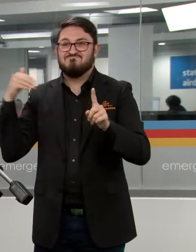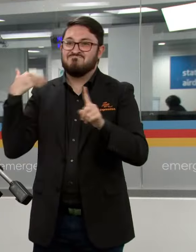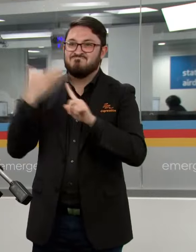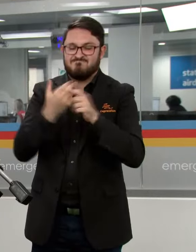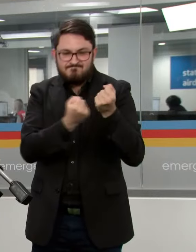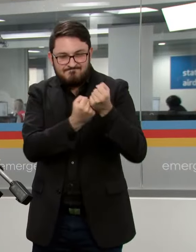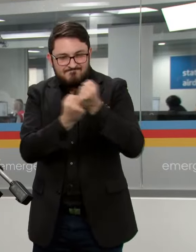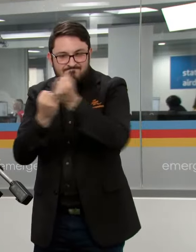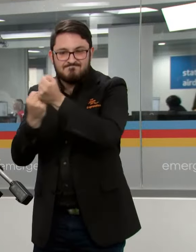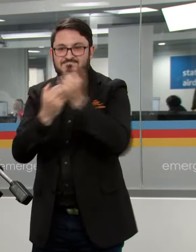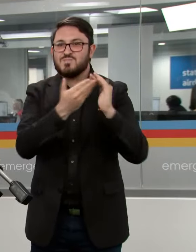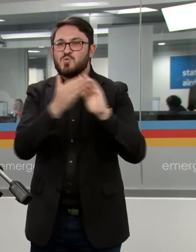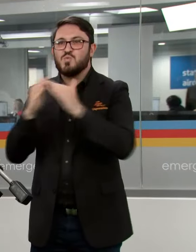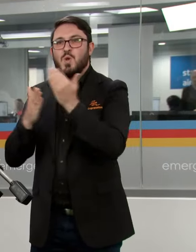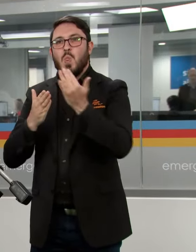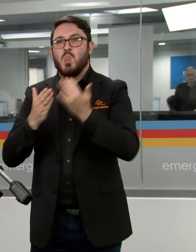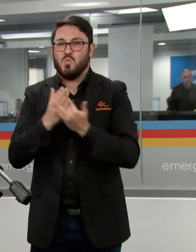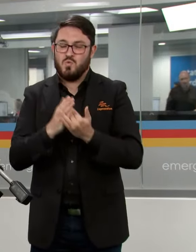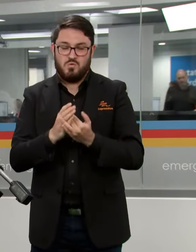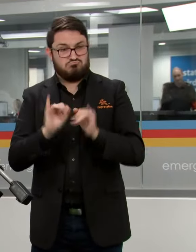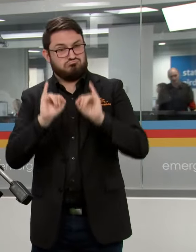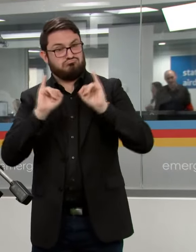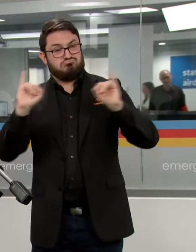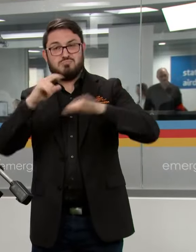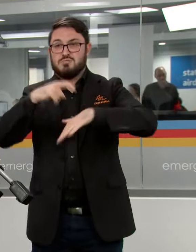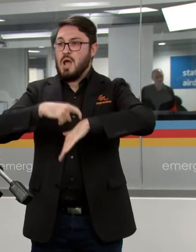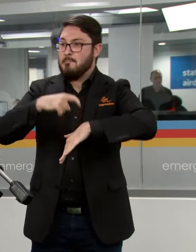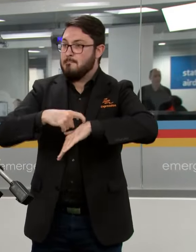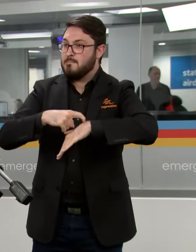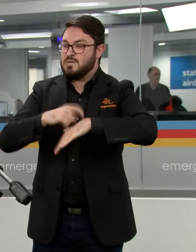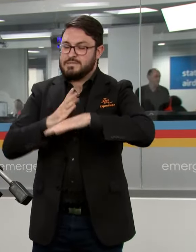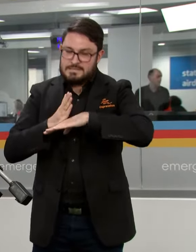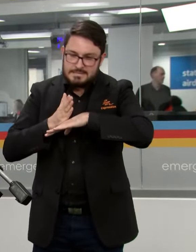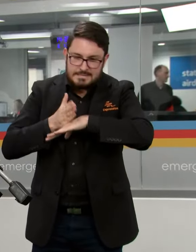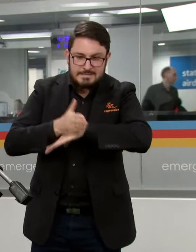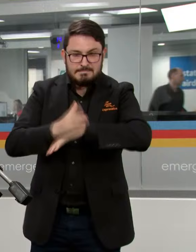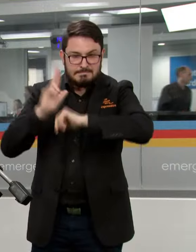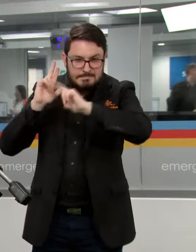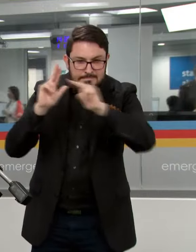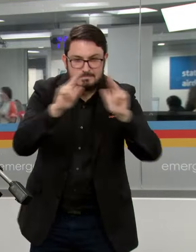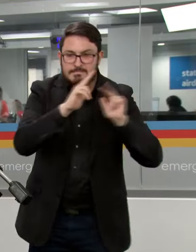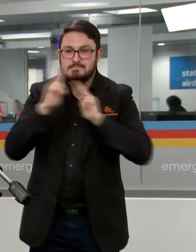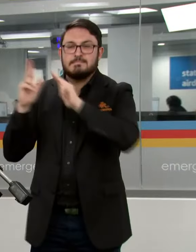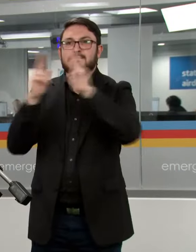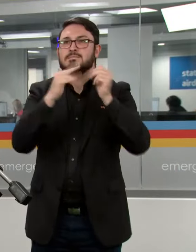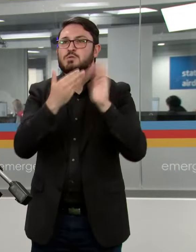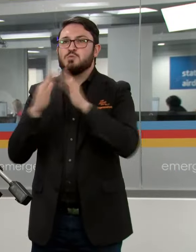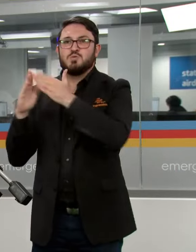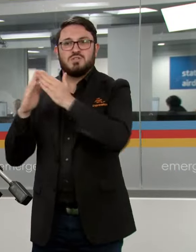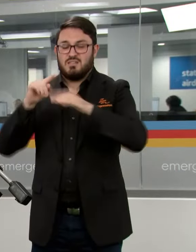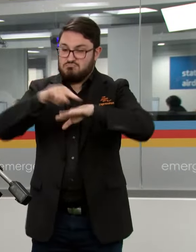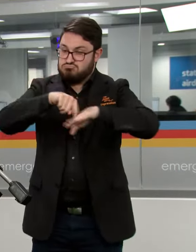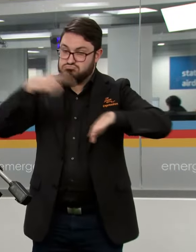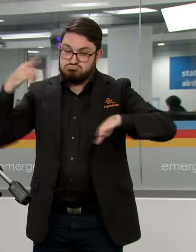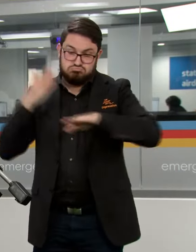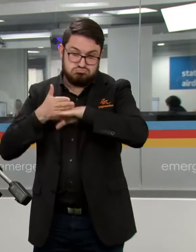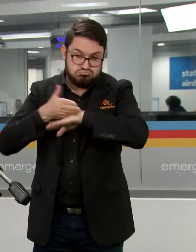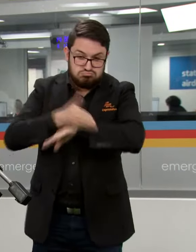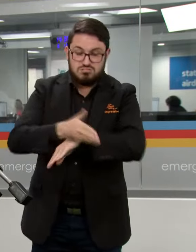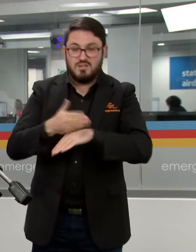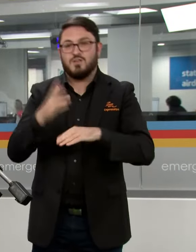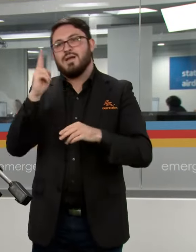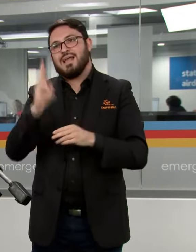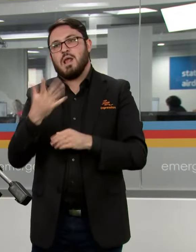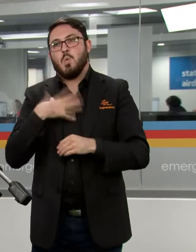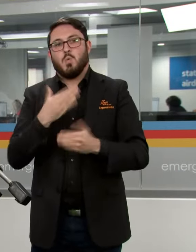to assisting community during their time of need. Their tireless work helps keep the community safe and they've been working around the clock so again